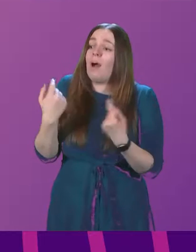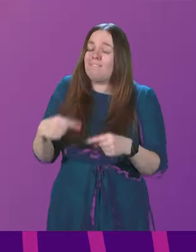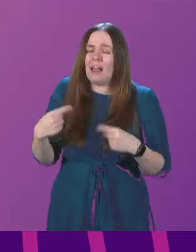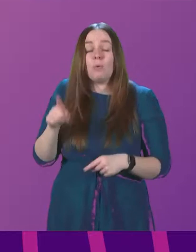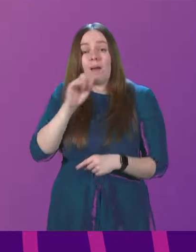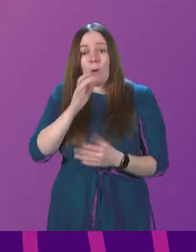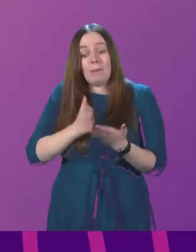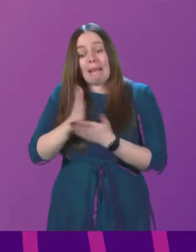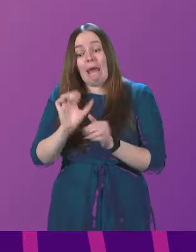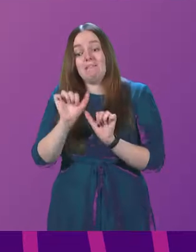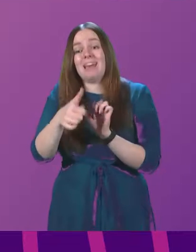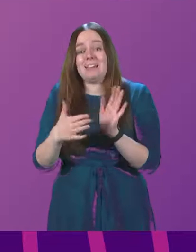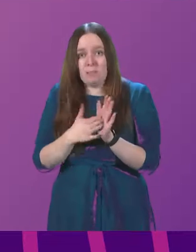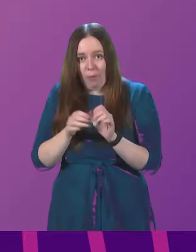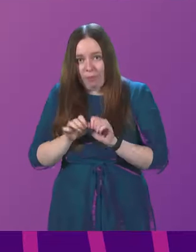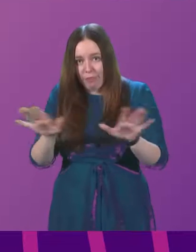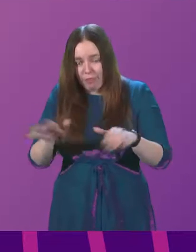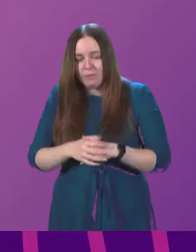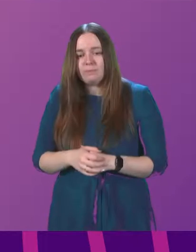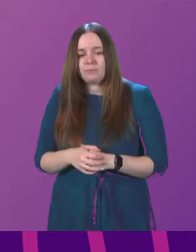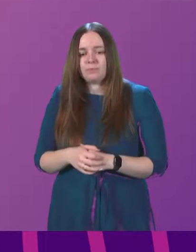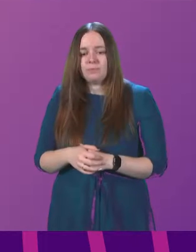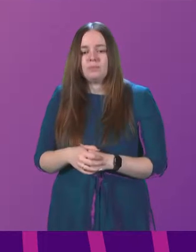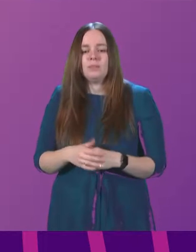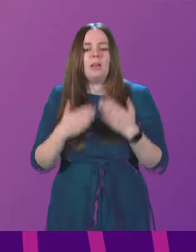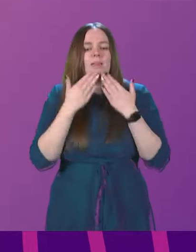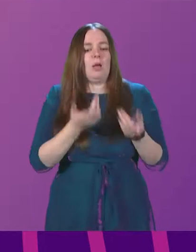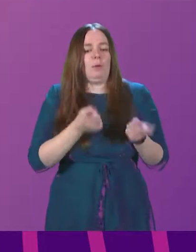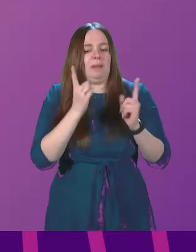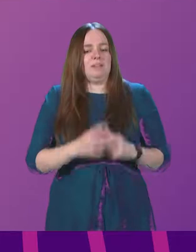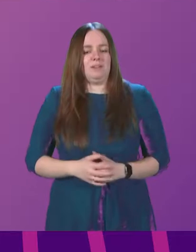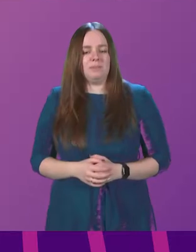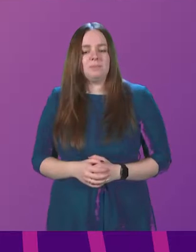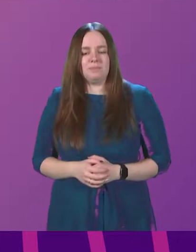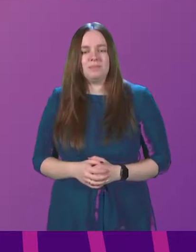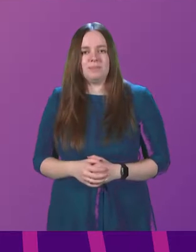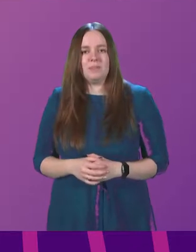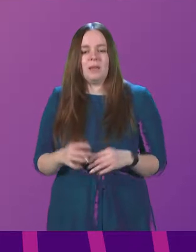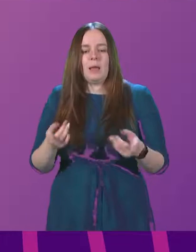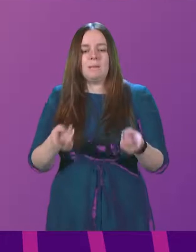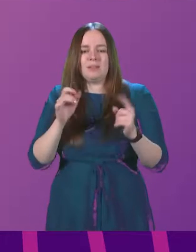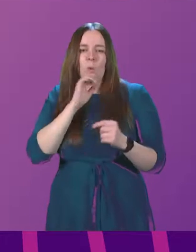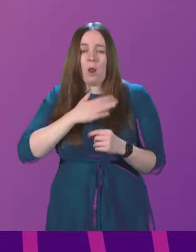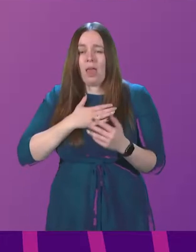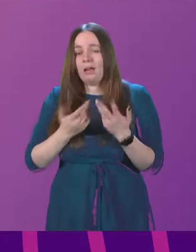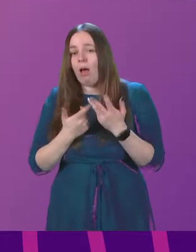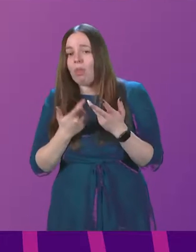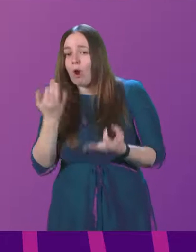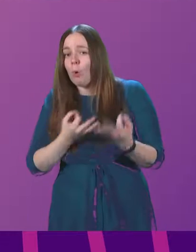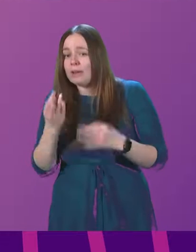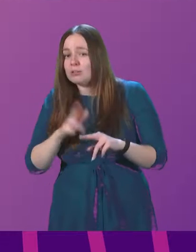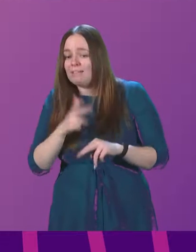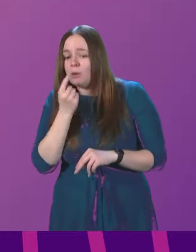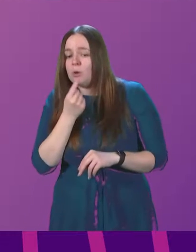be live next month. Thank you, Minister. Minister, I would like to take more questions, if I may.